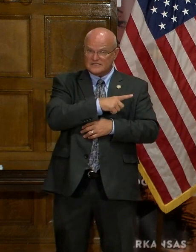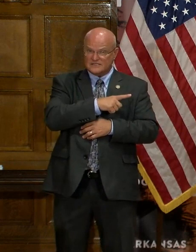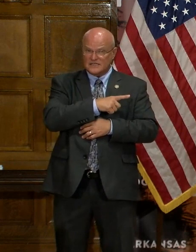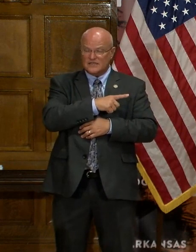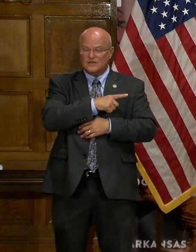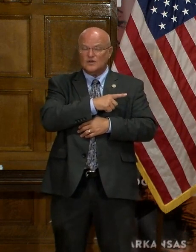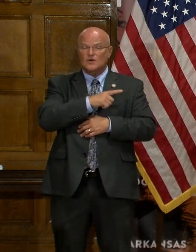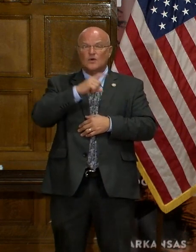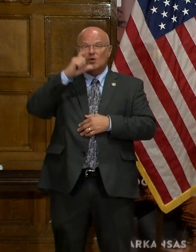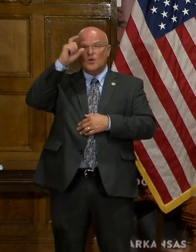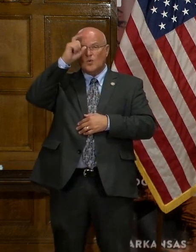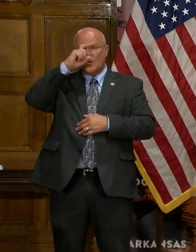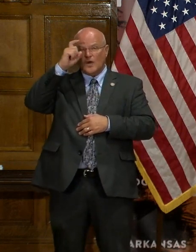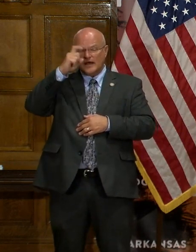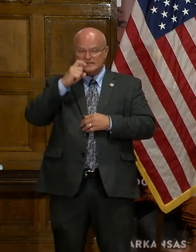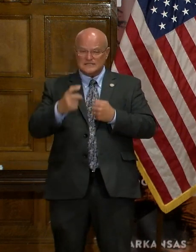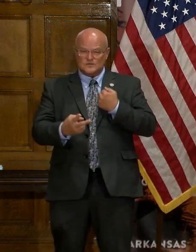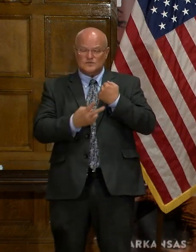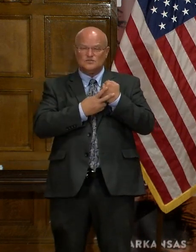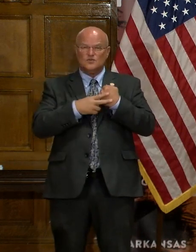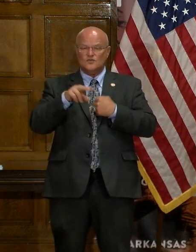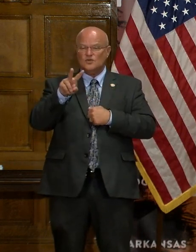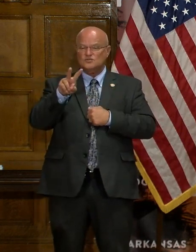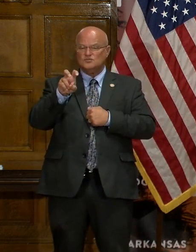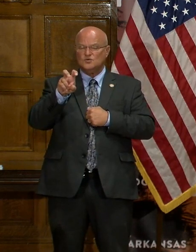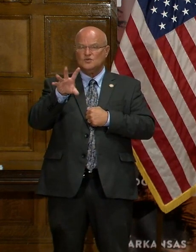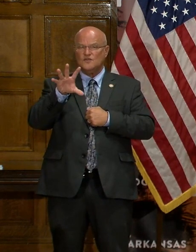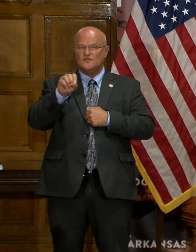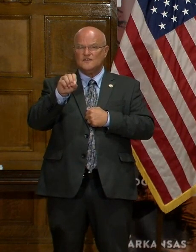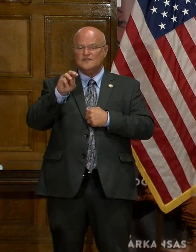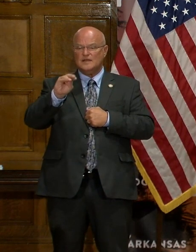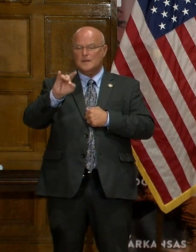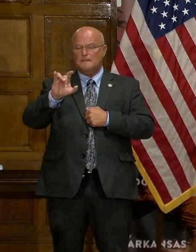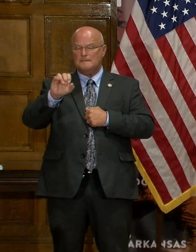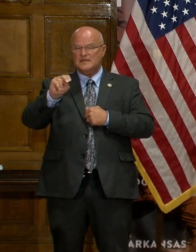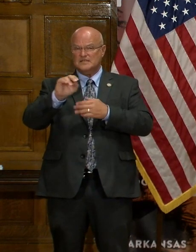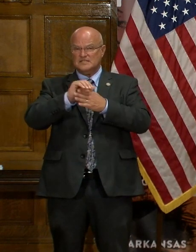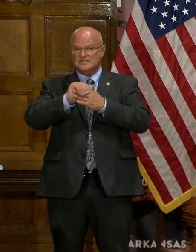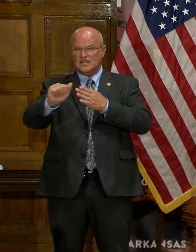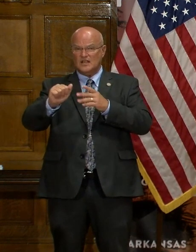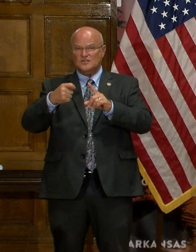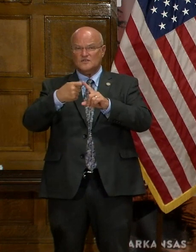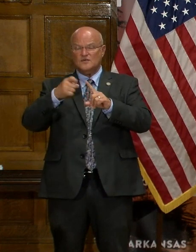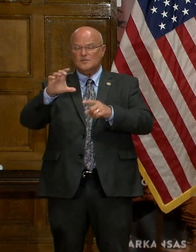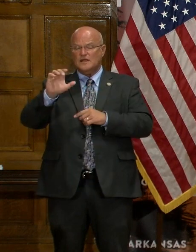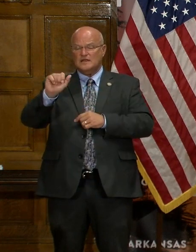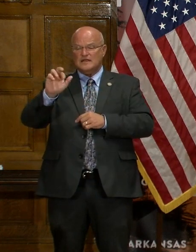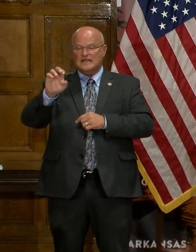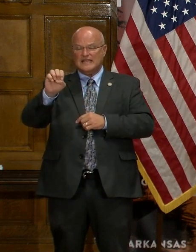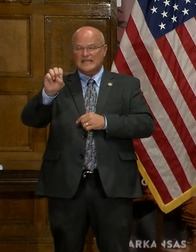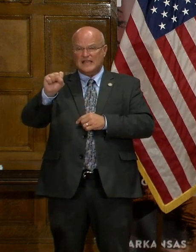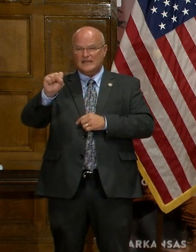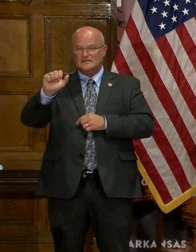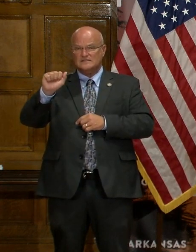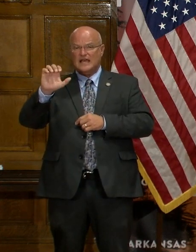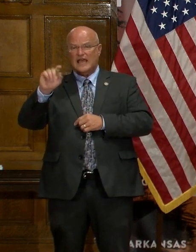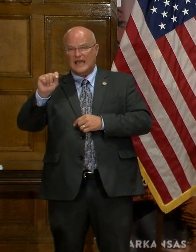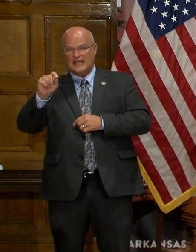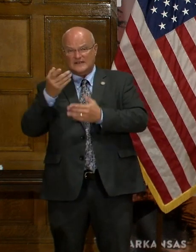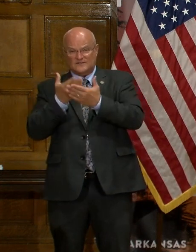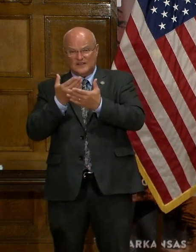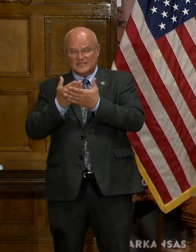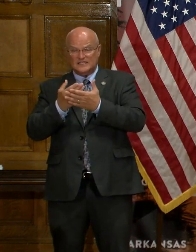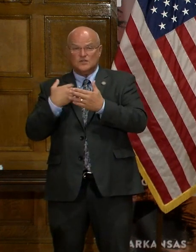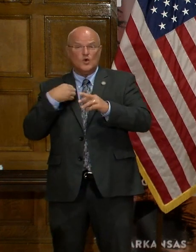wisely reserved $250 million of our CARES Act funding so that we would be